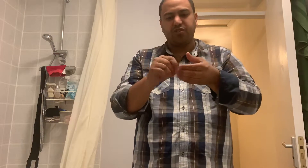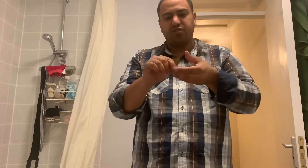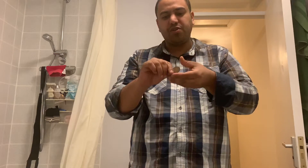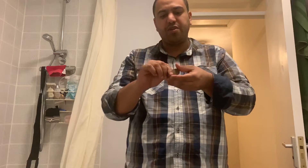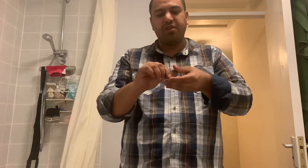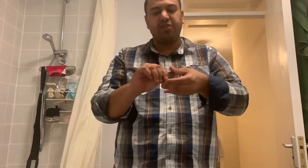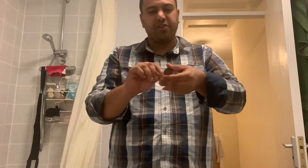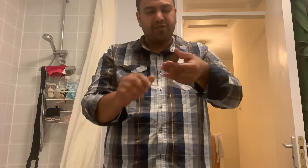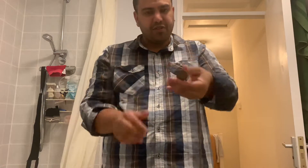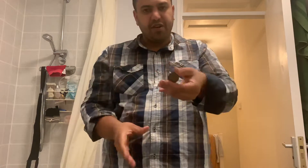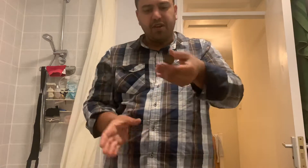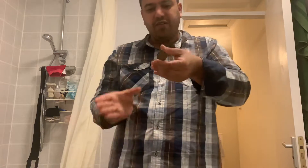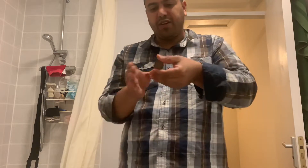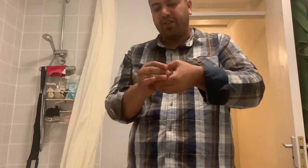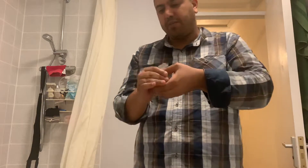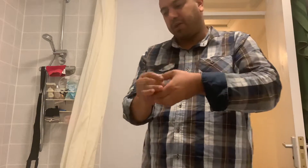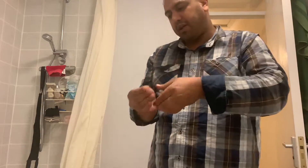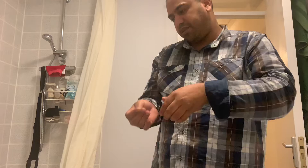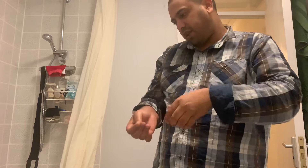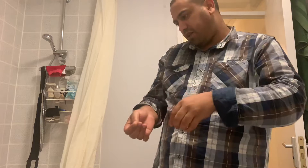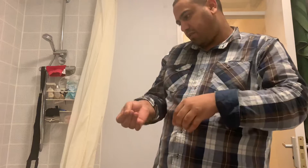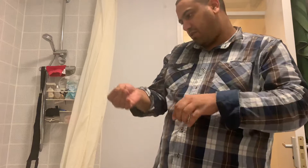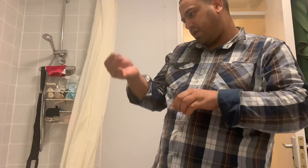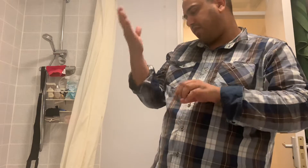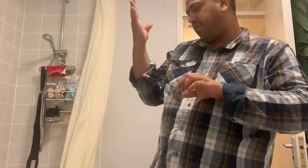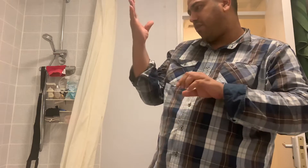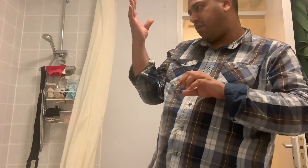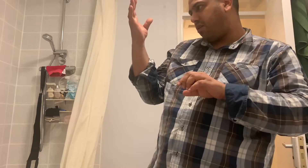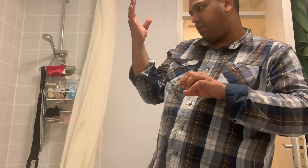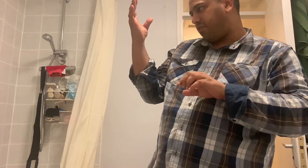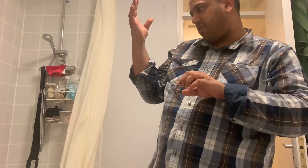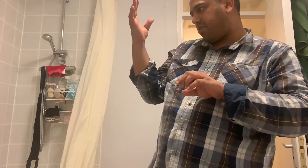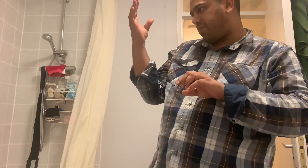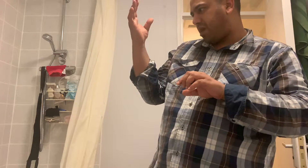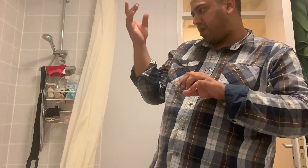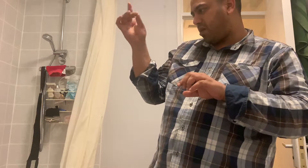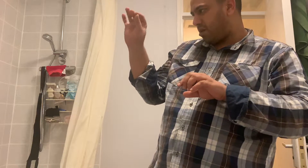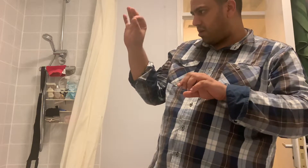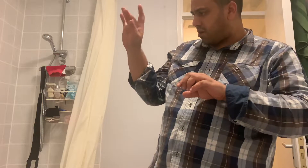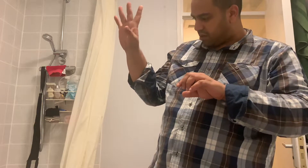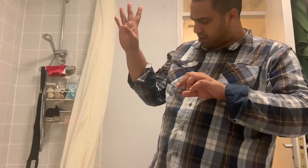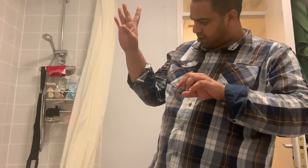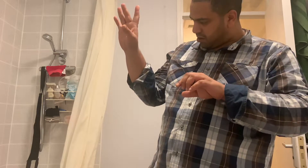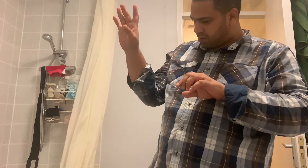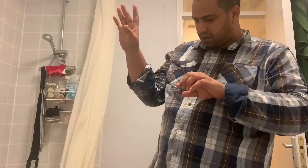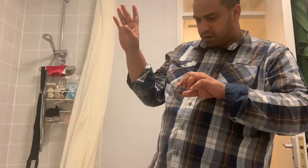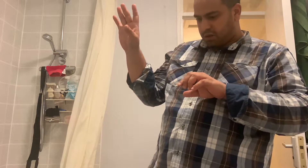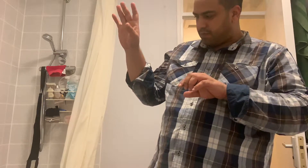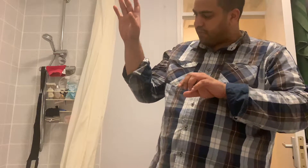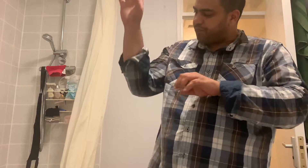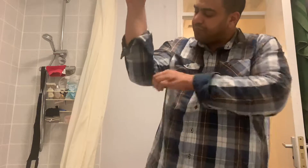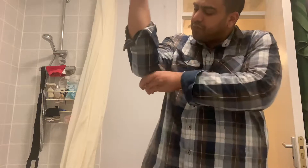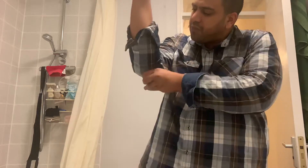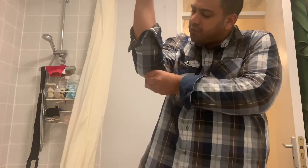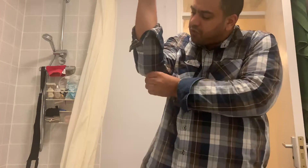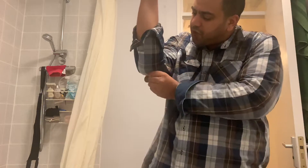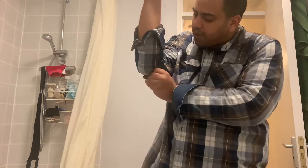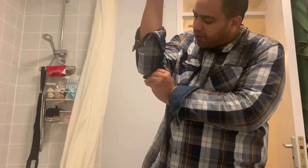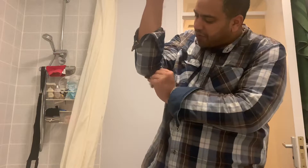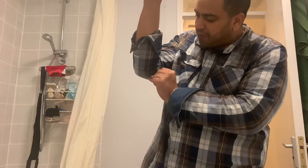true, is it? For example, I can take the coin, throw it away. Hmm, it should come out from